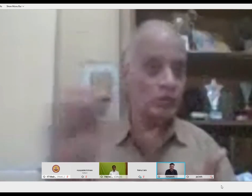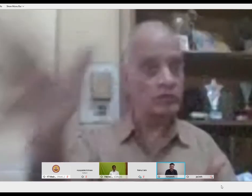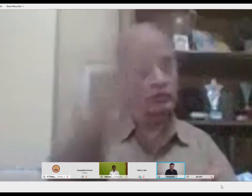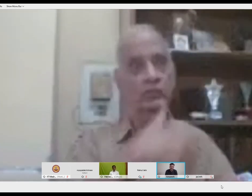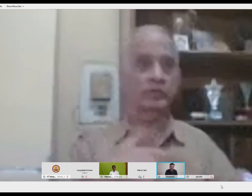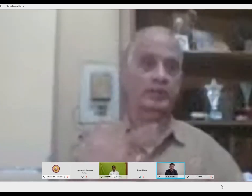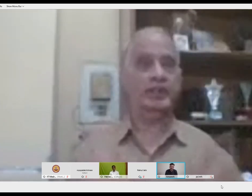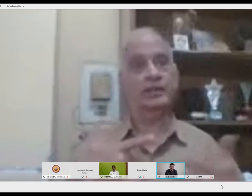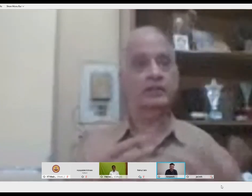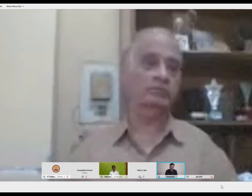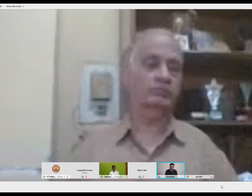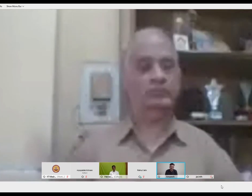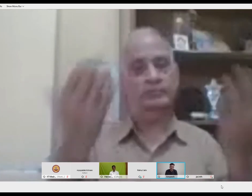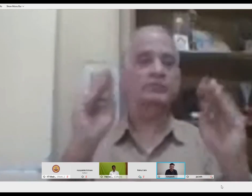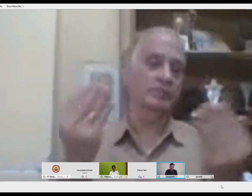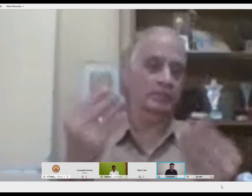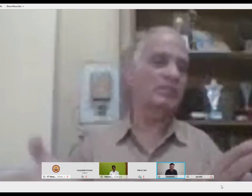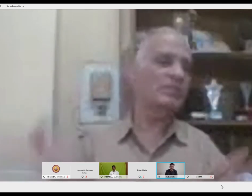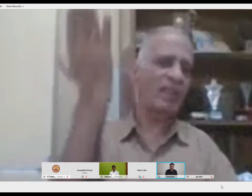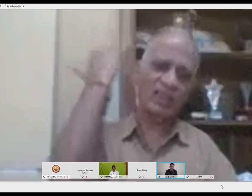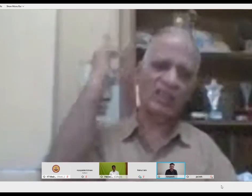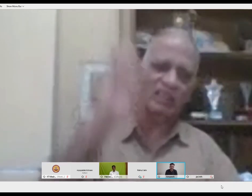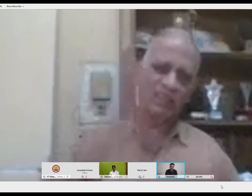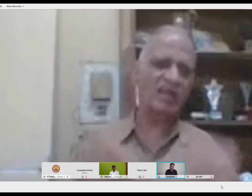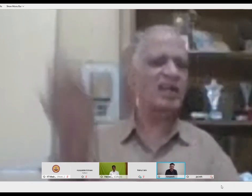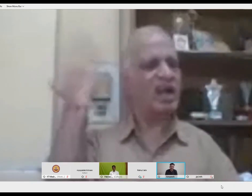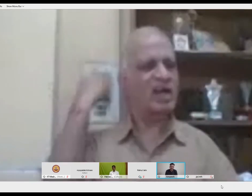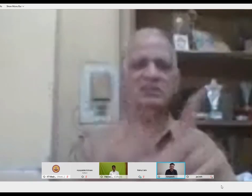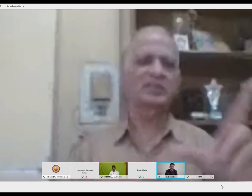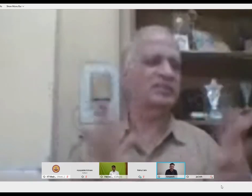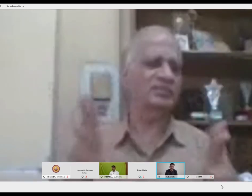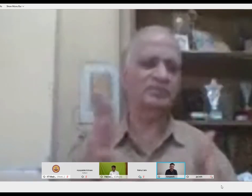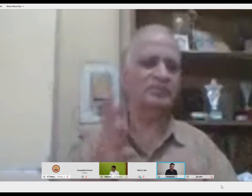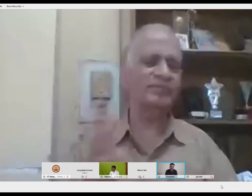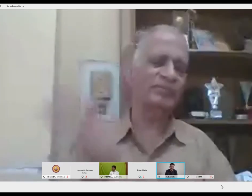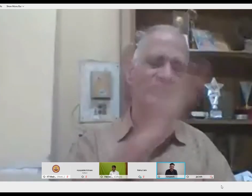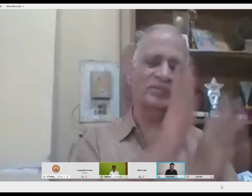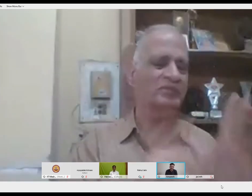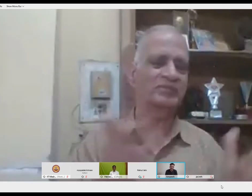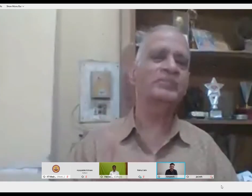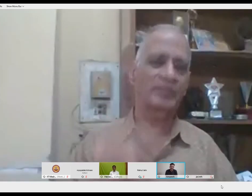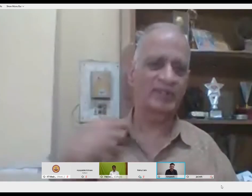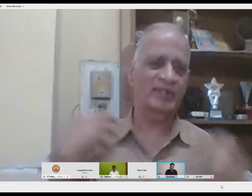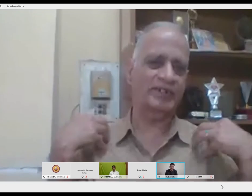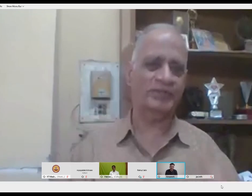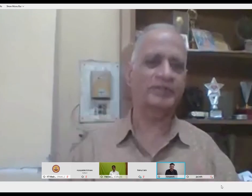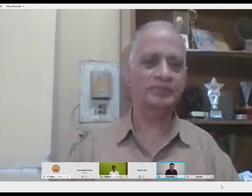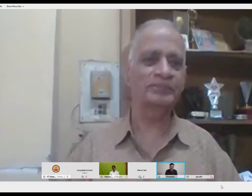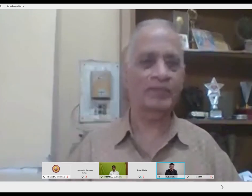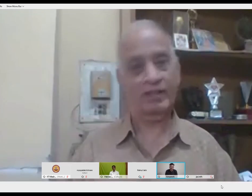channels, which provides news in sign languages like MBM and ISH. So we didn't have much of sign